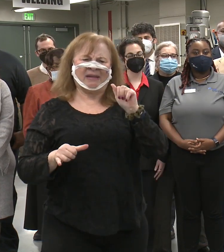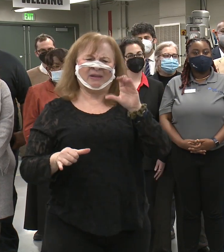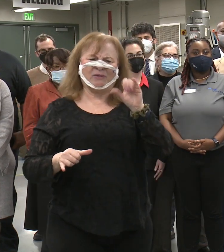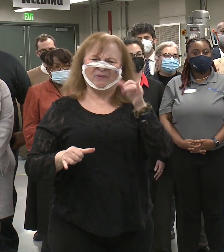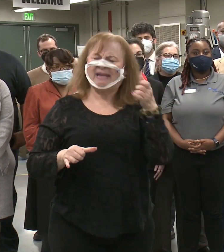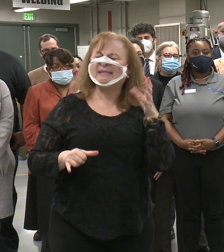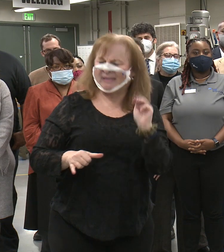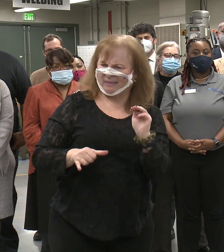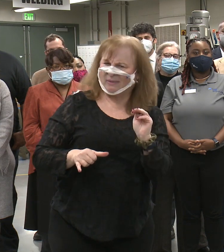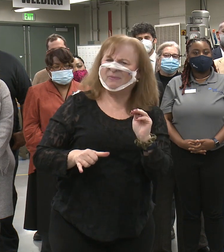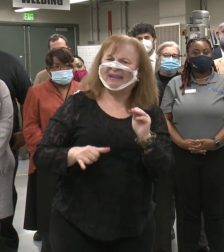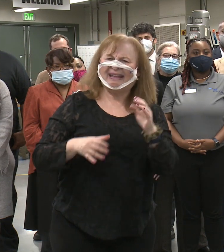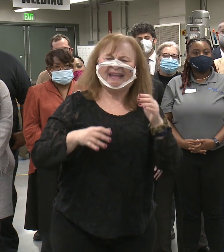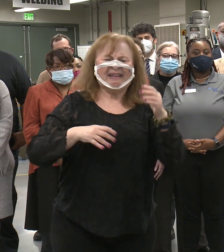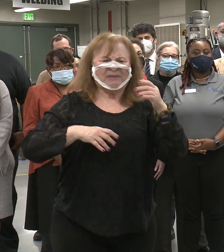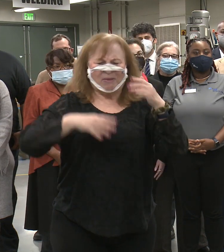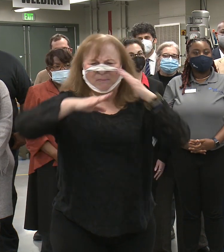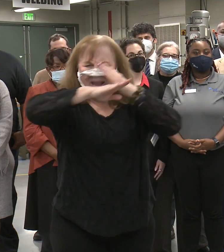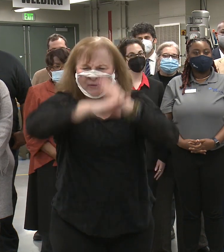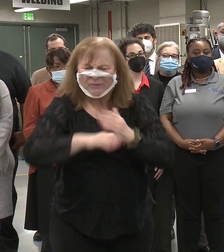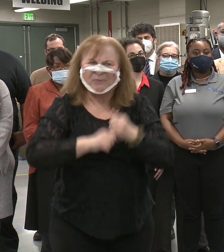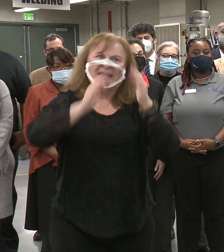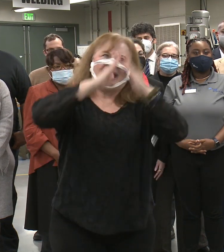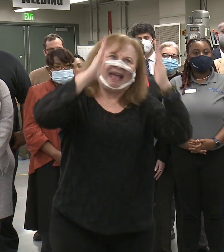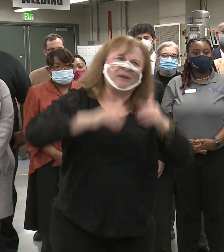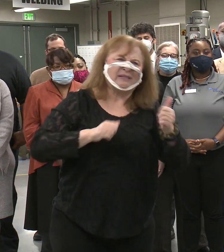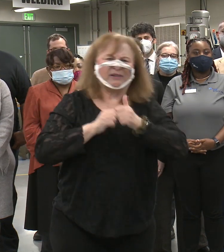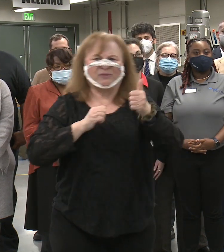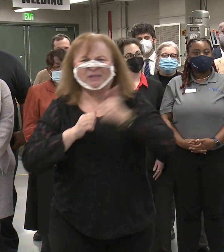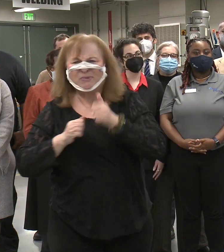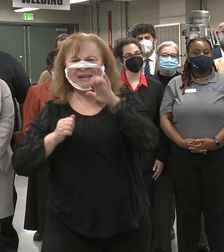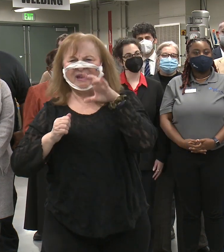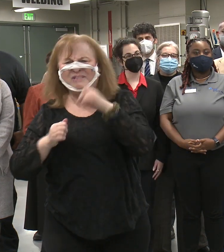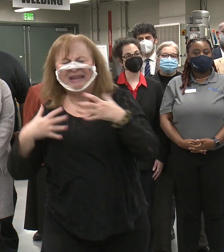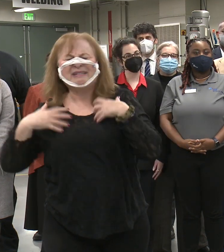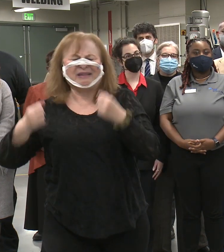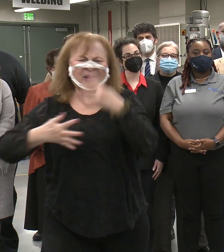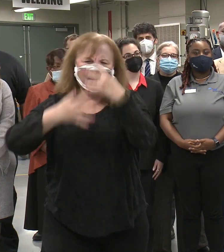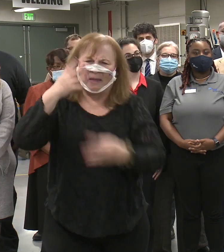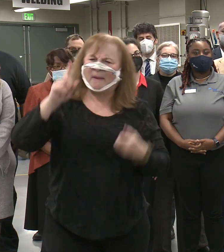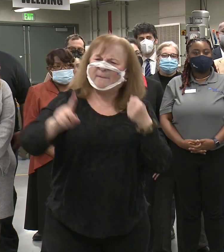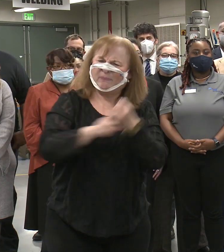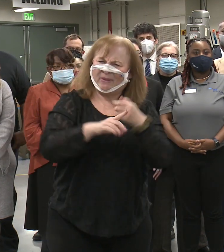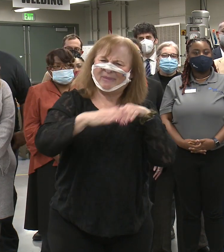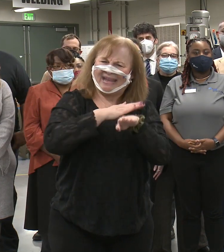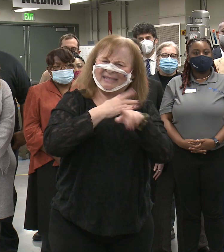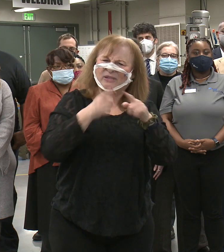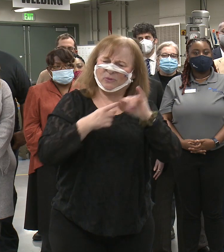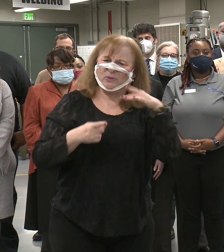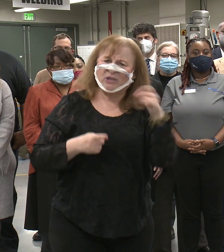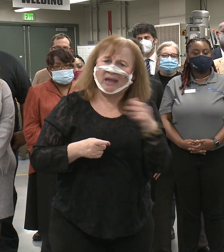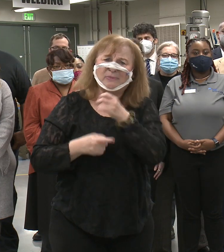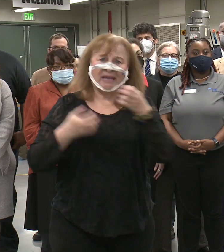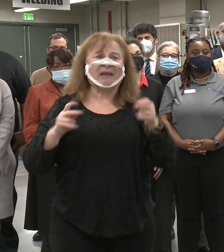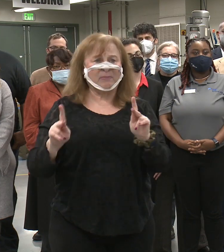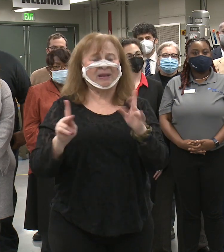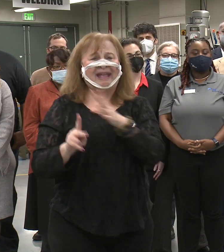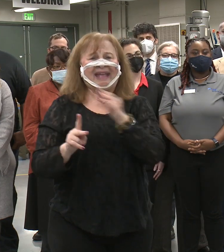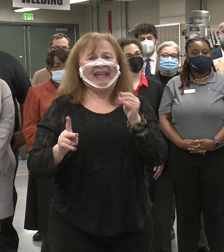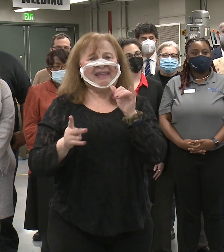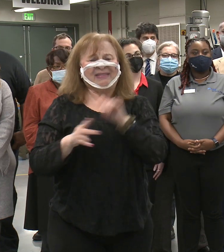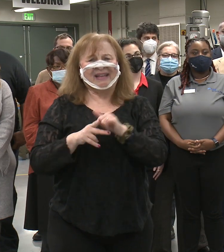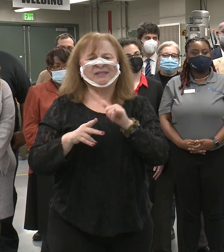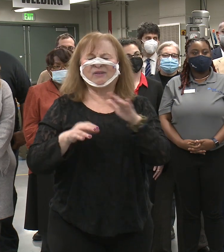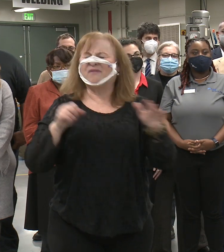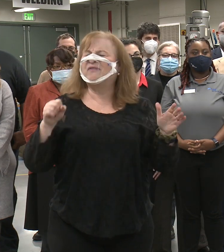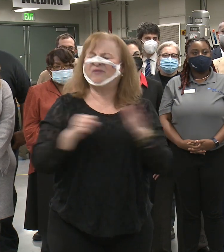disparities in housing, transportation, education, and health, all the which impact access to jobs and opportunities and which